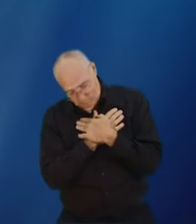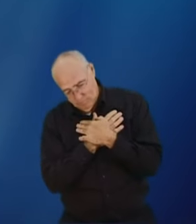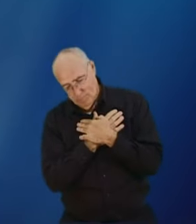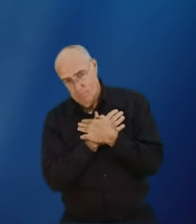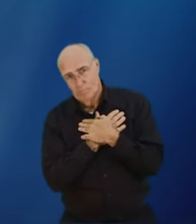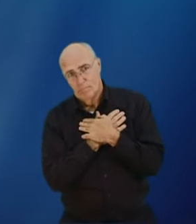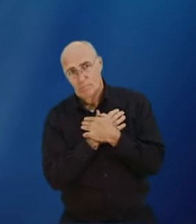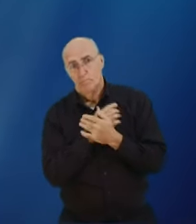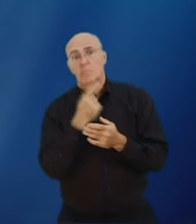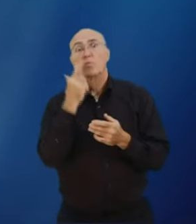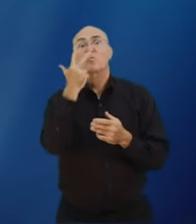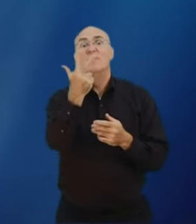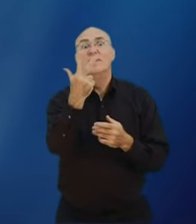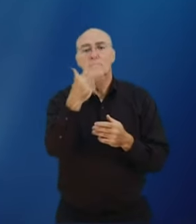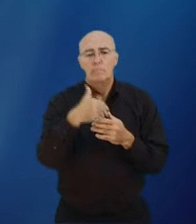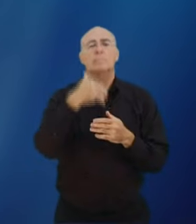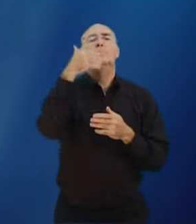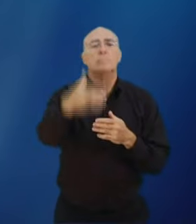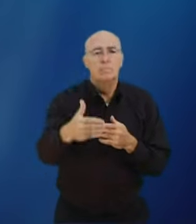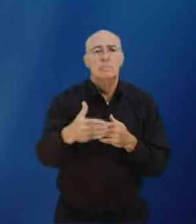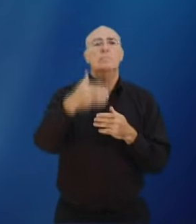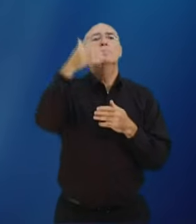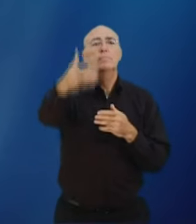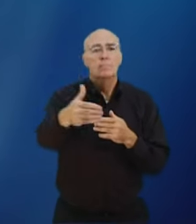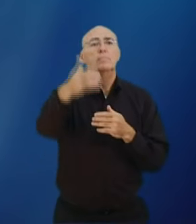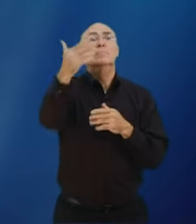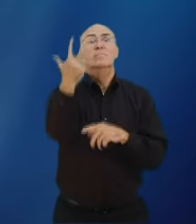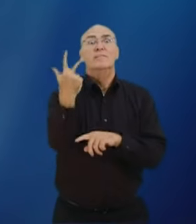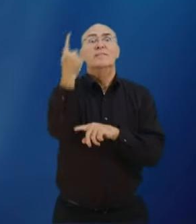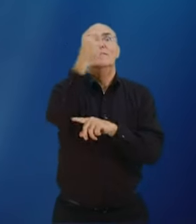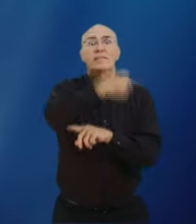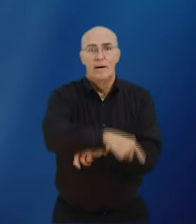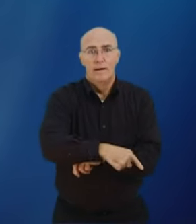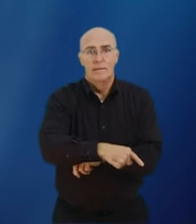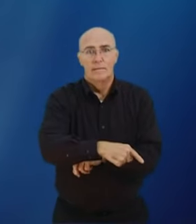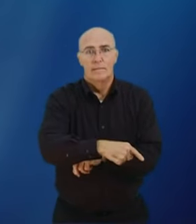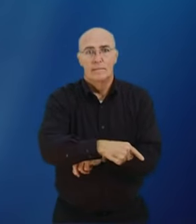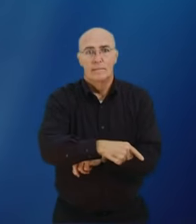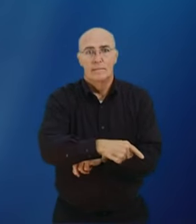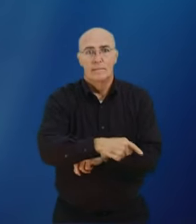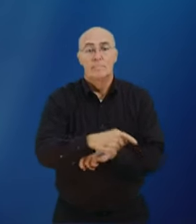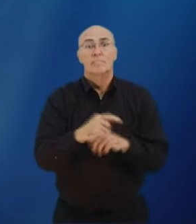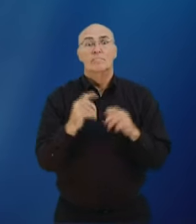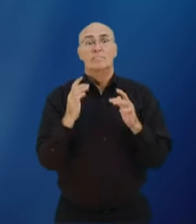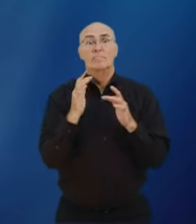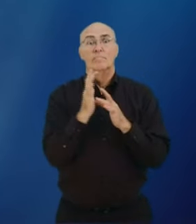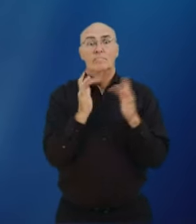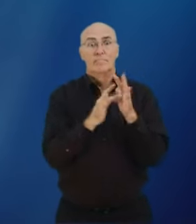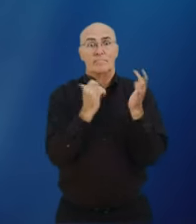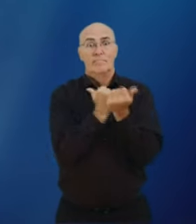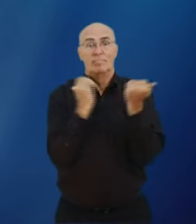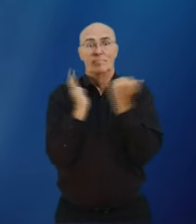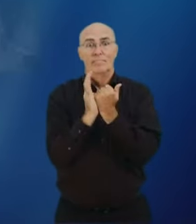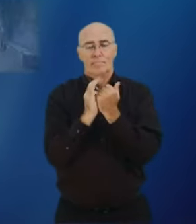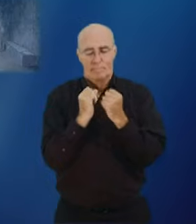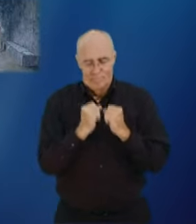and Jesus who died for you loves you he died he was buried